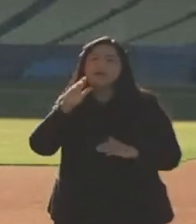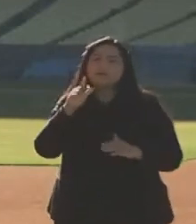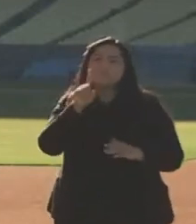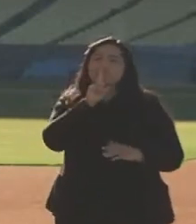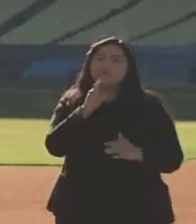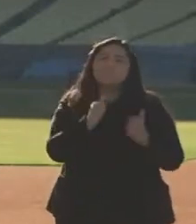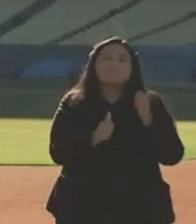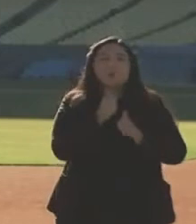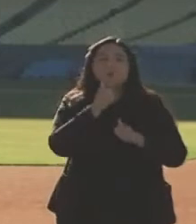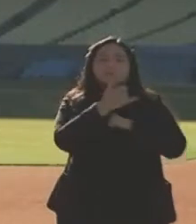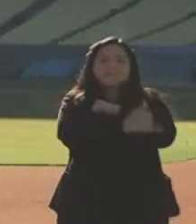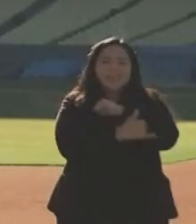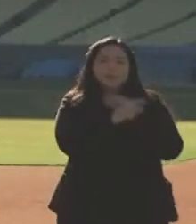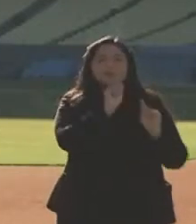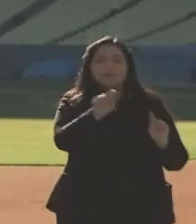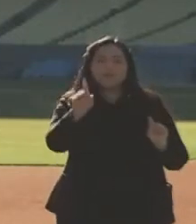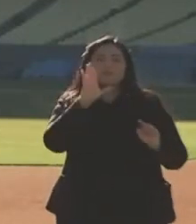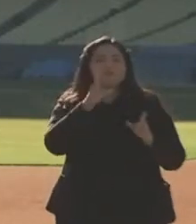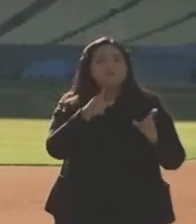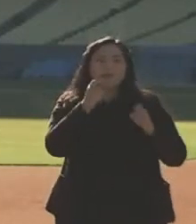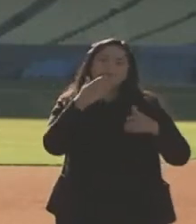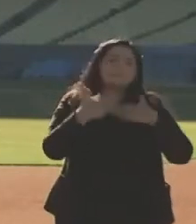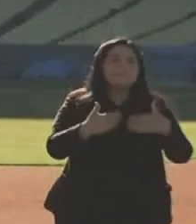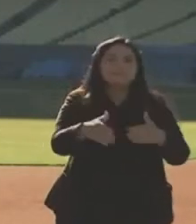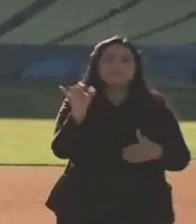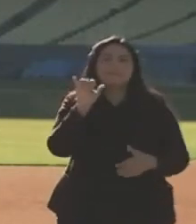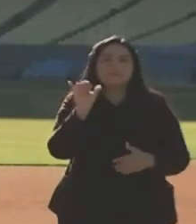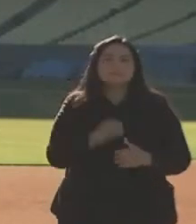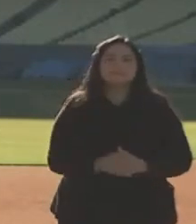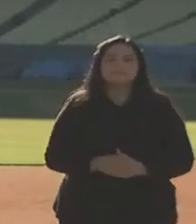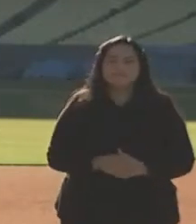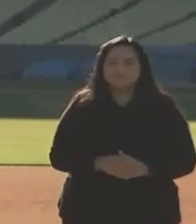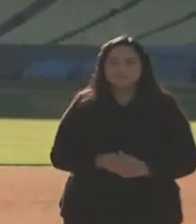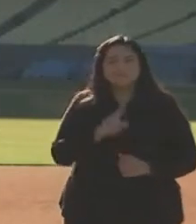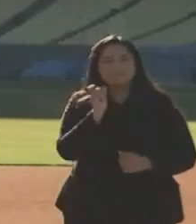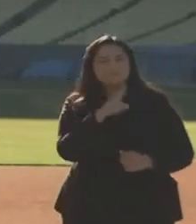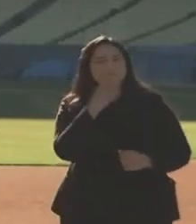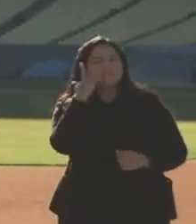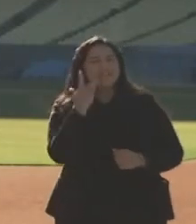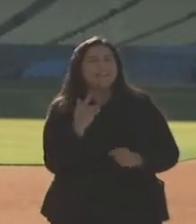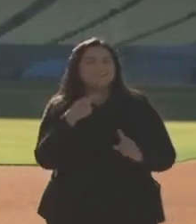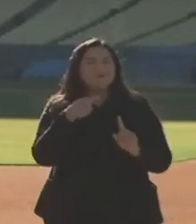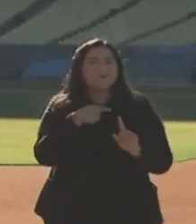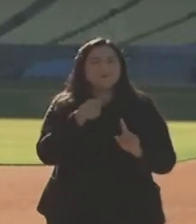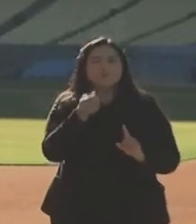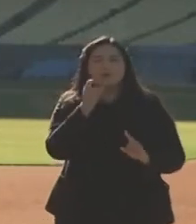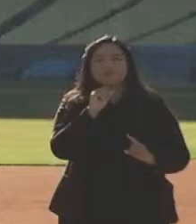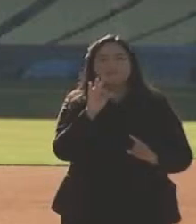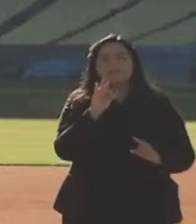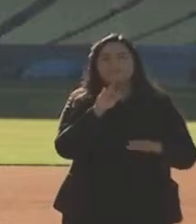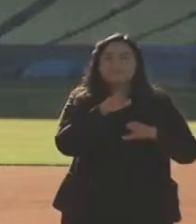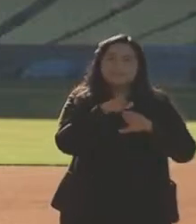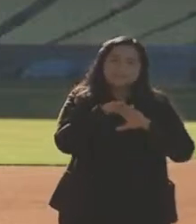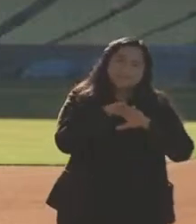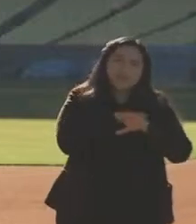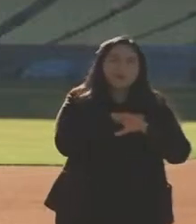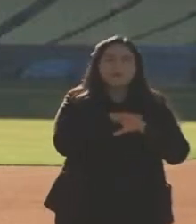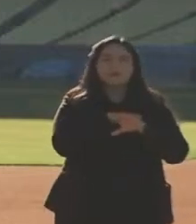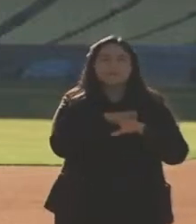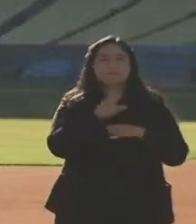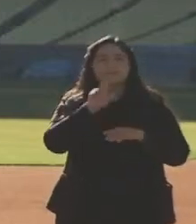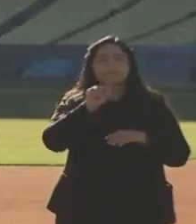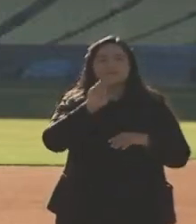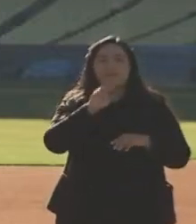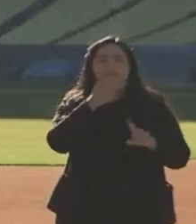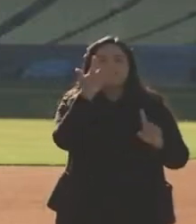be moving very, very quickly in that direction. California has one of the slowest rates of vaccination of its population.